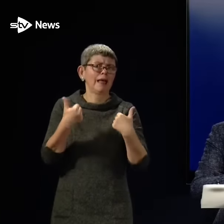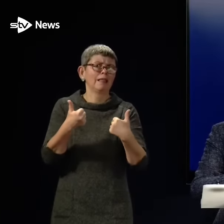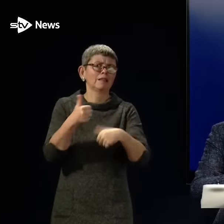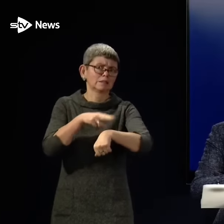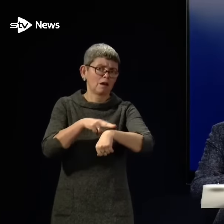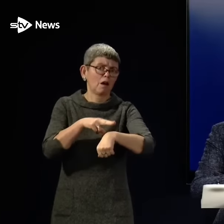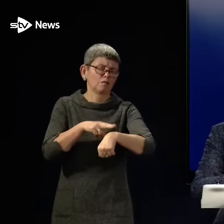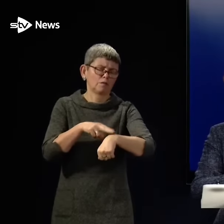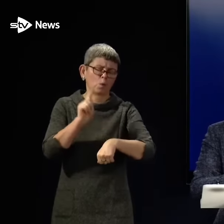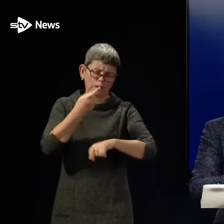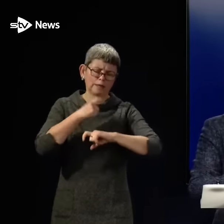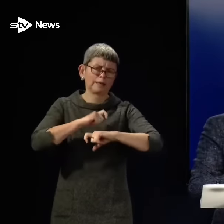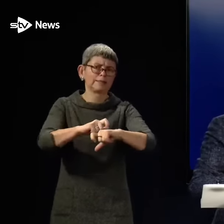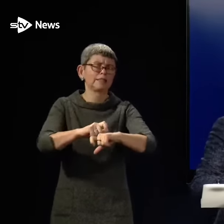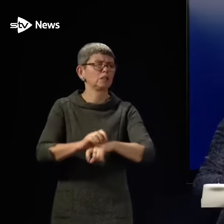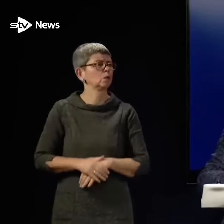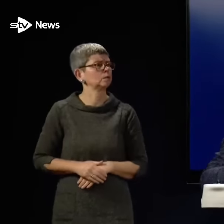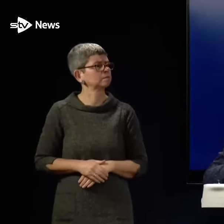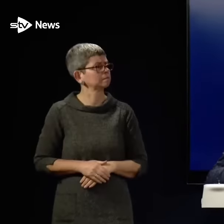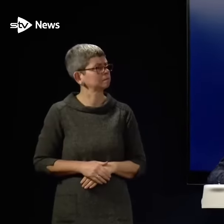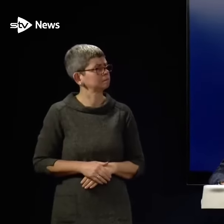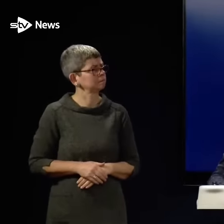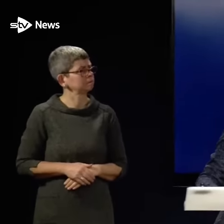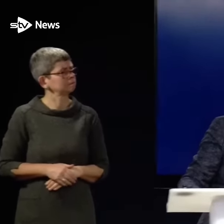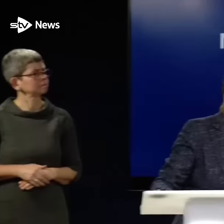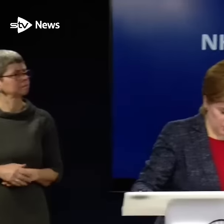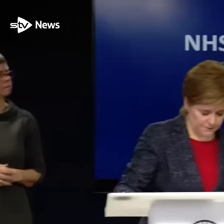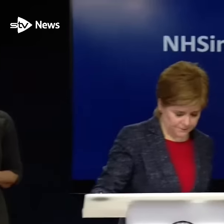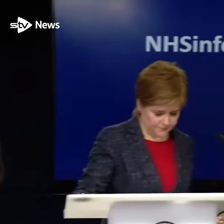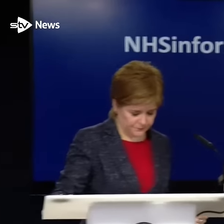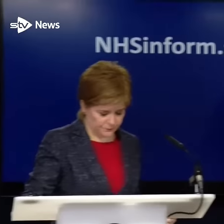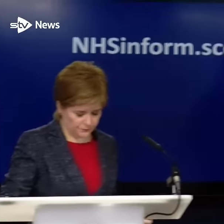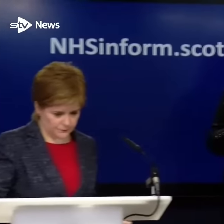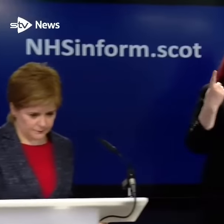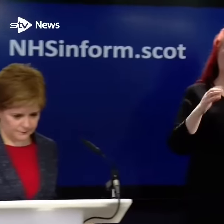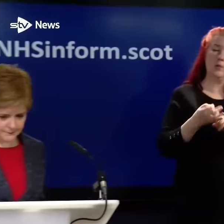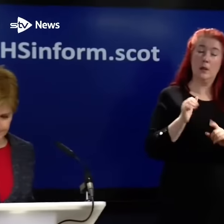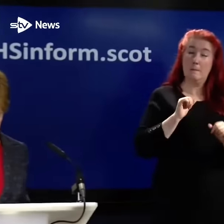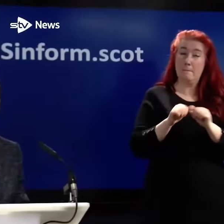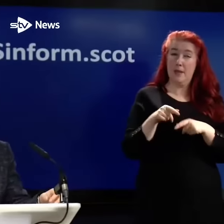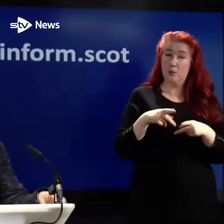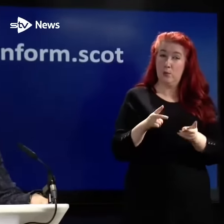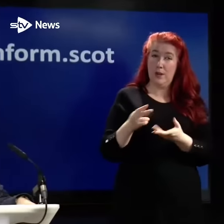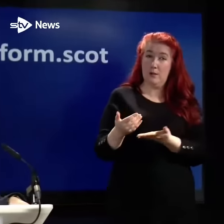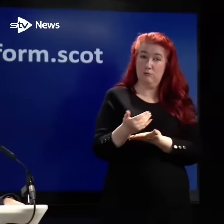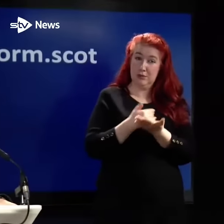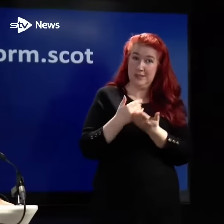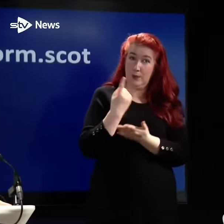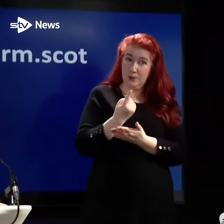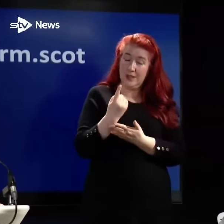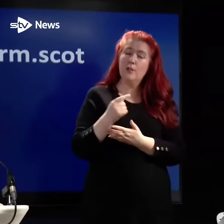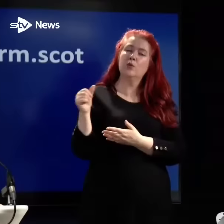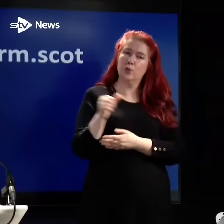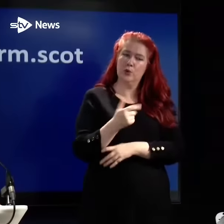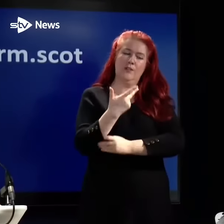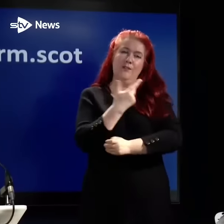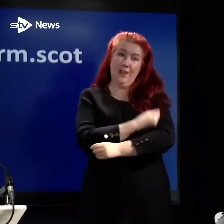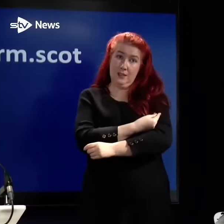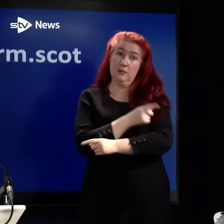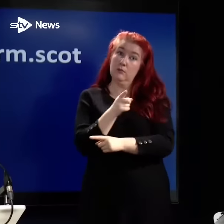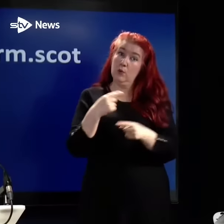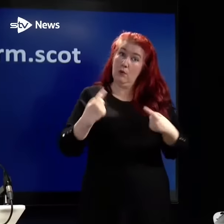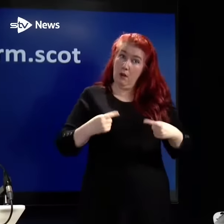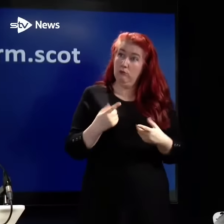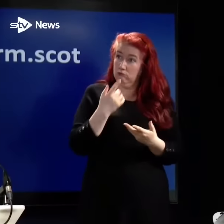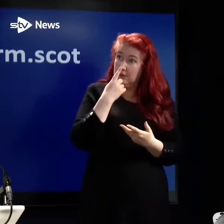So that will continue. Graeme, any points you want to make, Brian? And just very quickly, the best way you can protect yourself is to get vaccinated. So if you're still eligible and you haven't had a